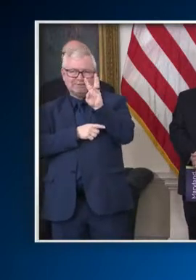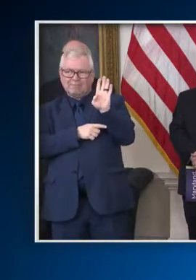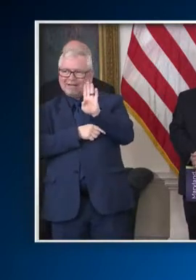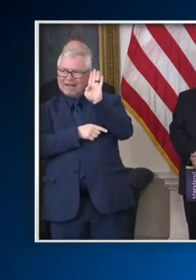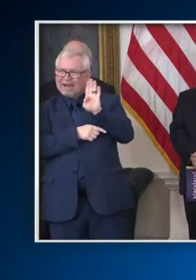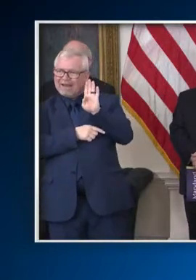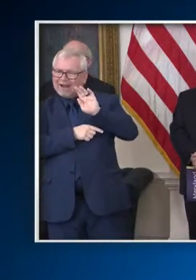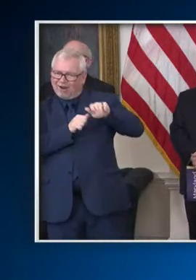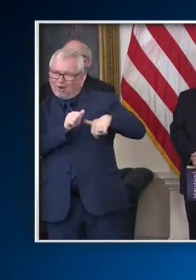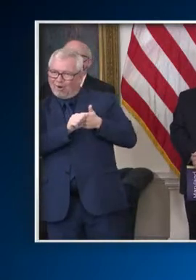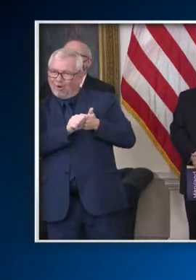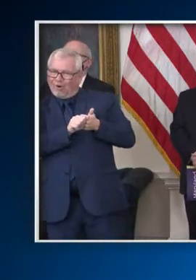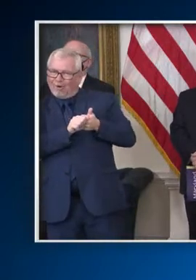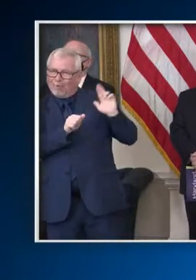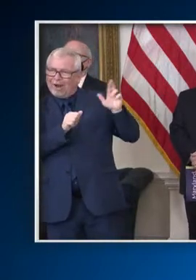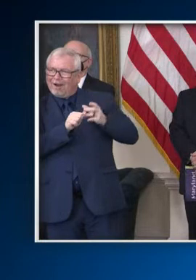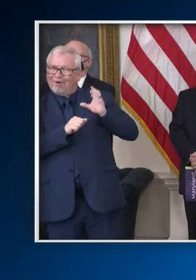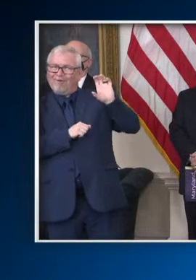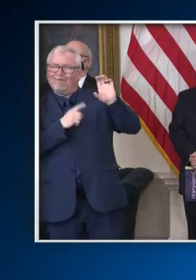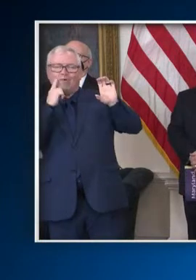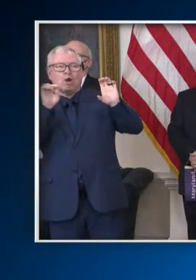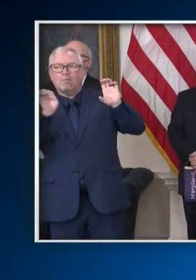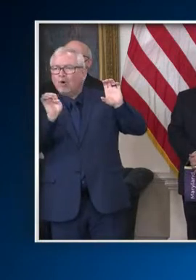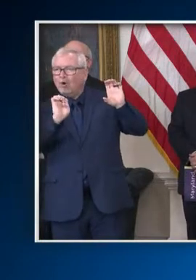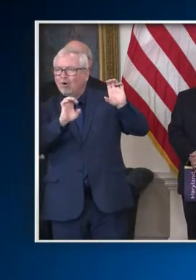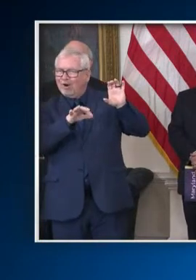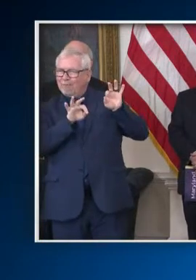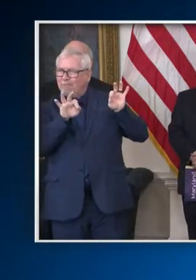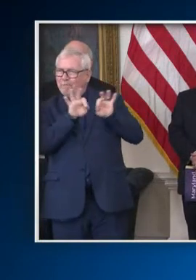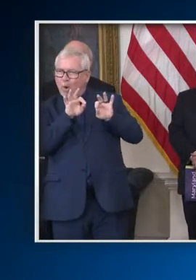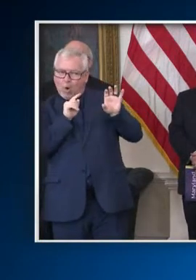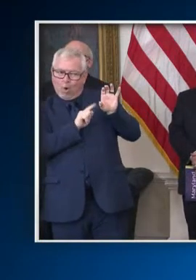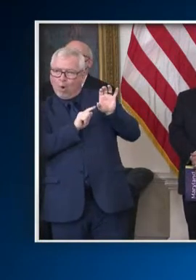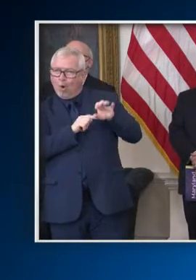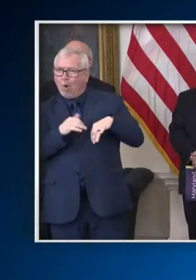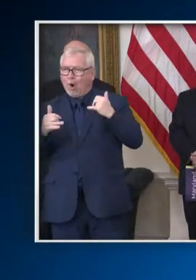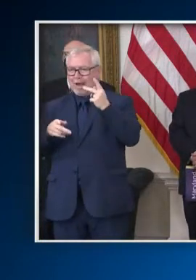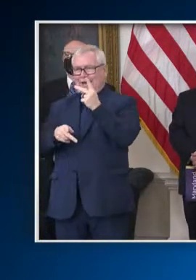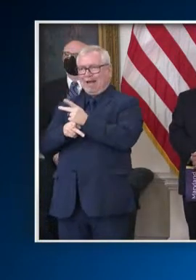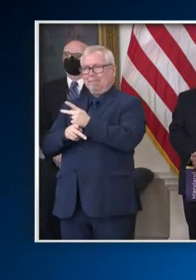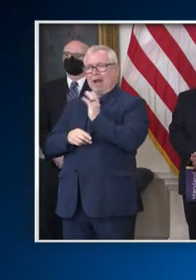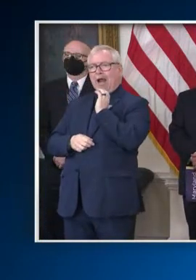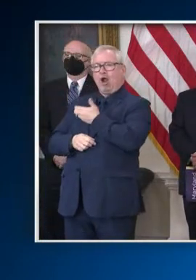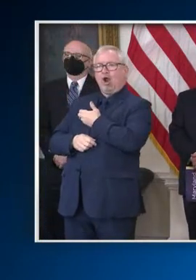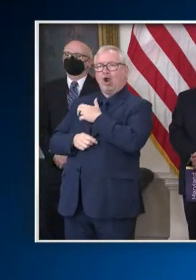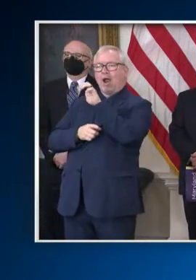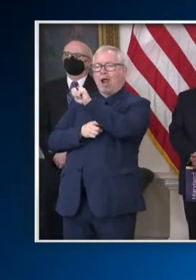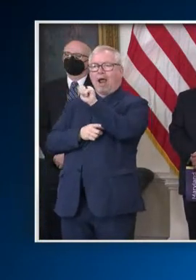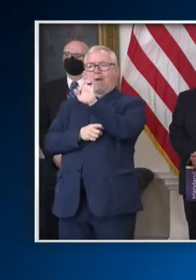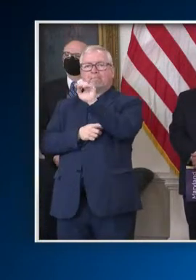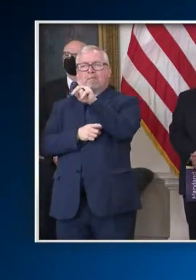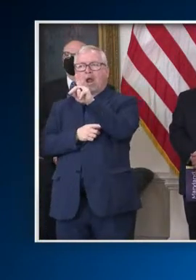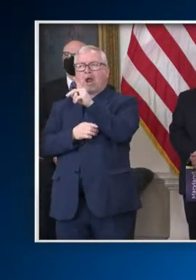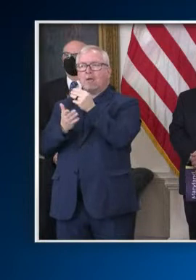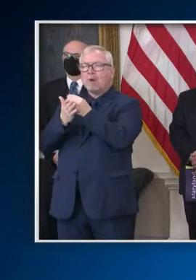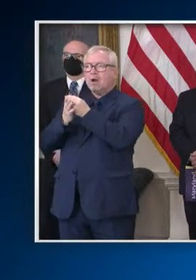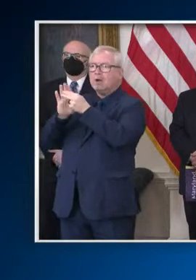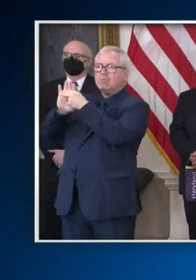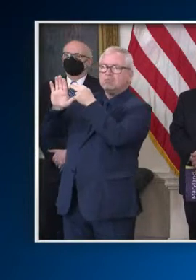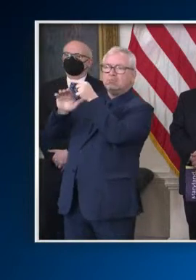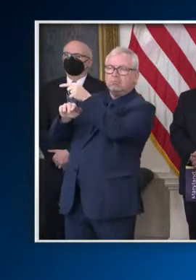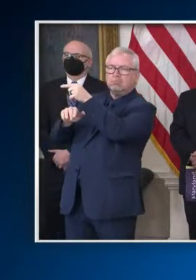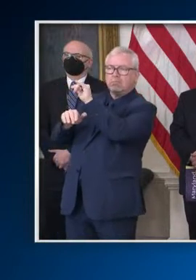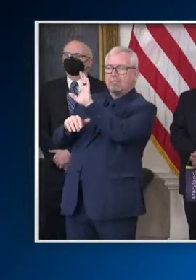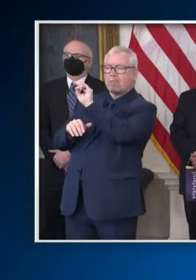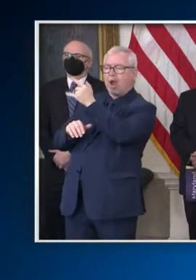all of which is critical to preserving our AAA bond rating and which keeps us prepared for any future crisis while